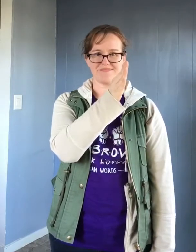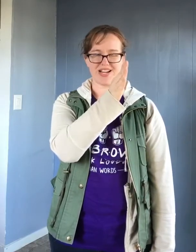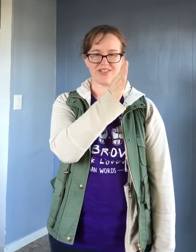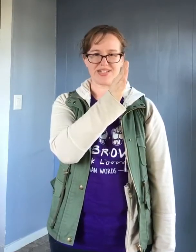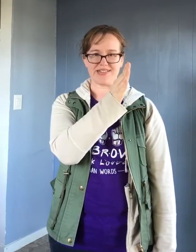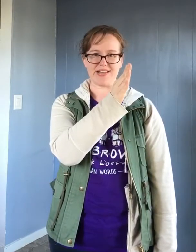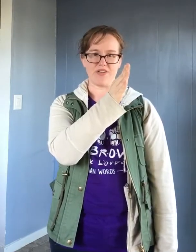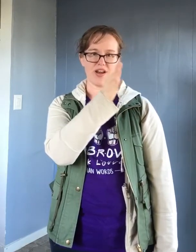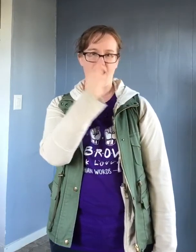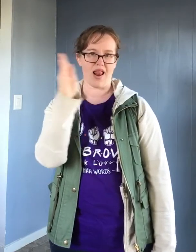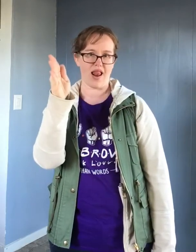Kind of looks like a seven.